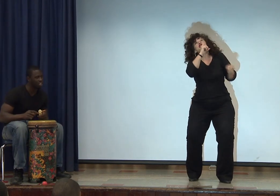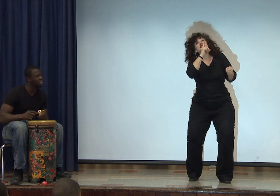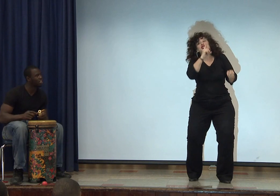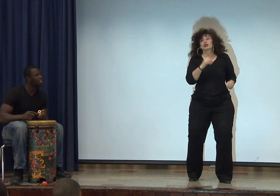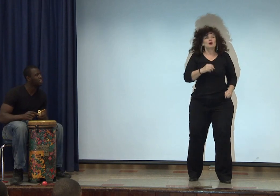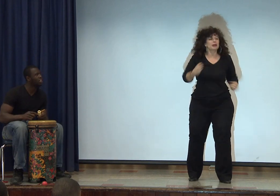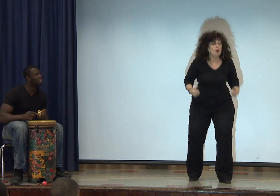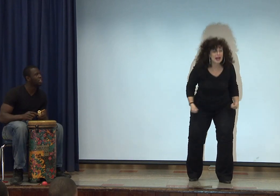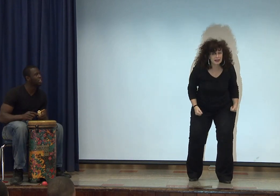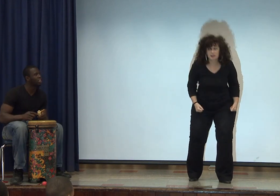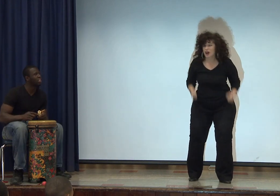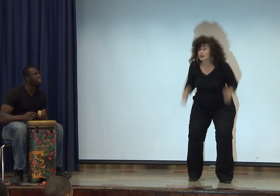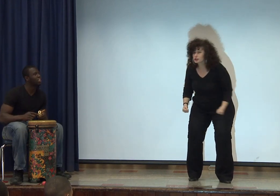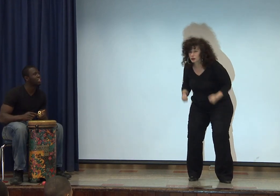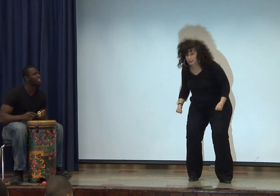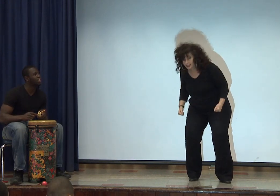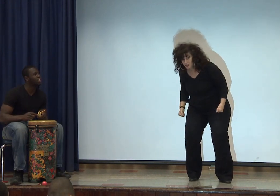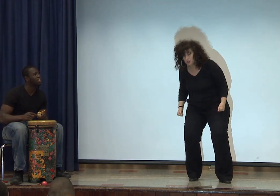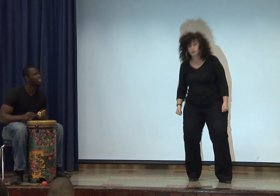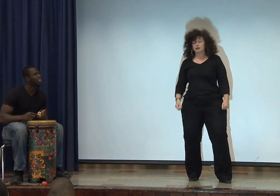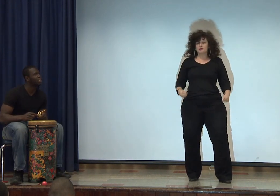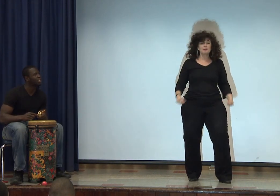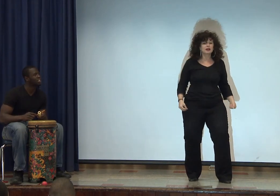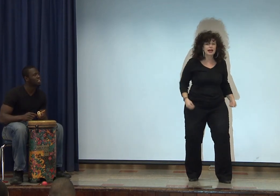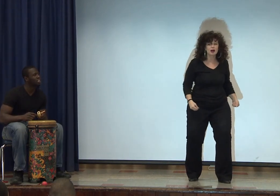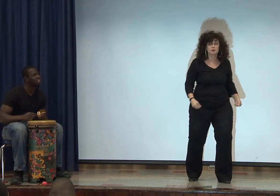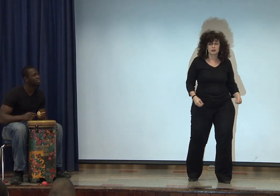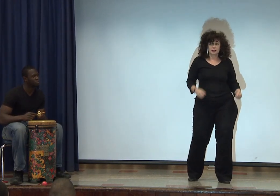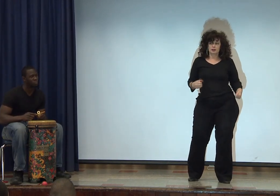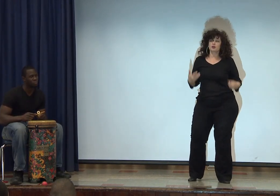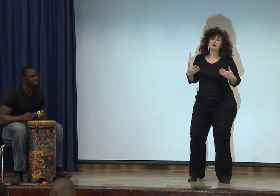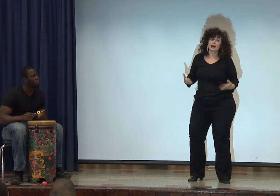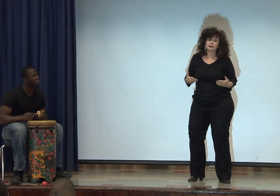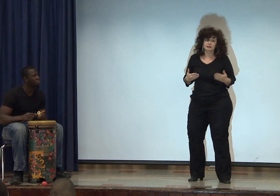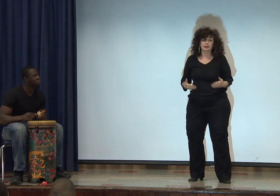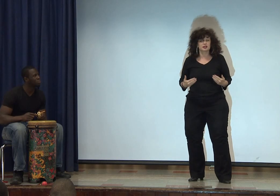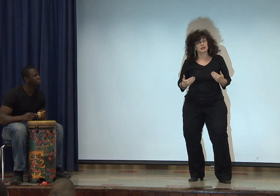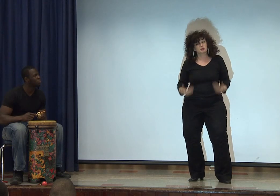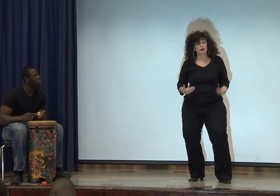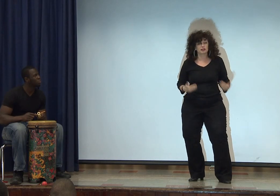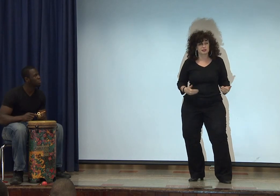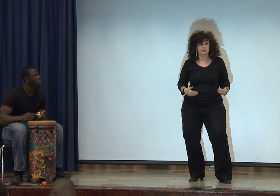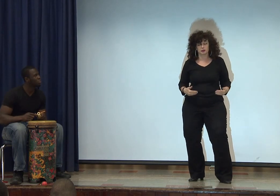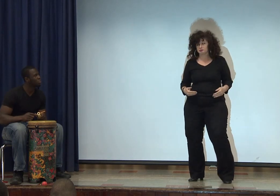Shhh! Quiet! Tondress, well, he'll hear you. I'm here to help. So the lion decided to be smart and listen to him.